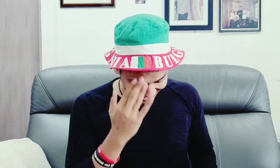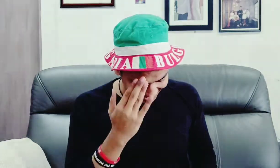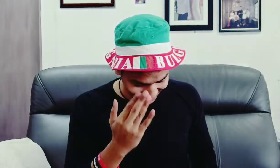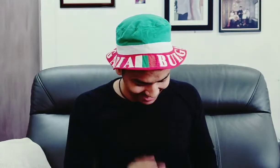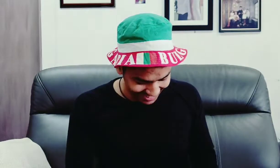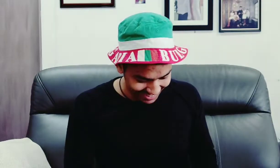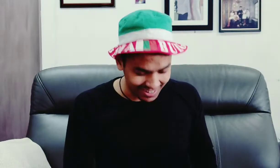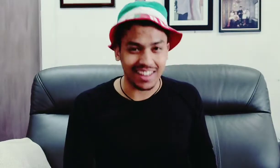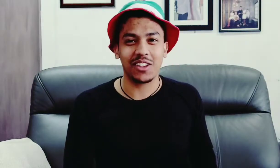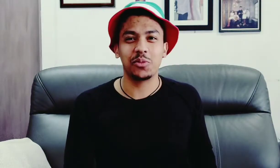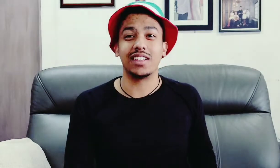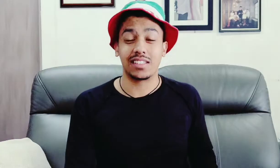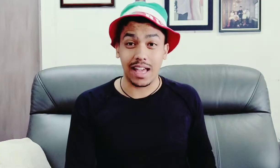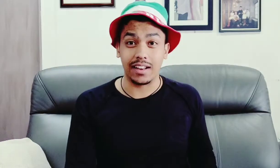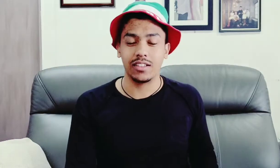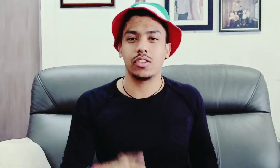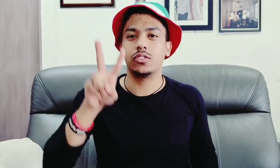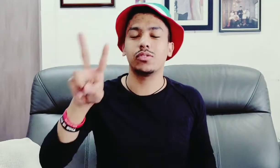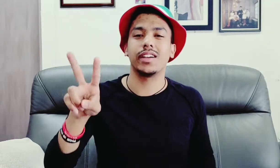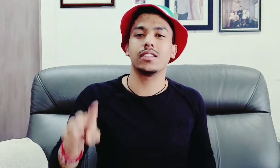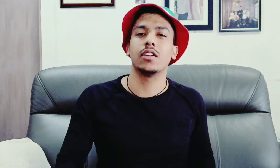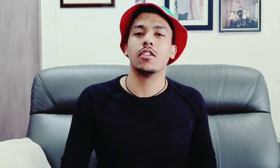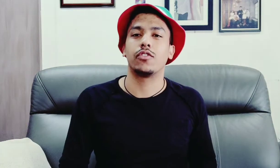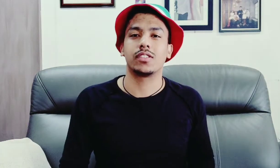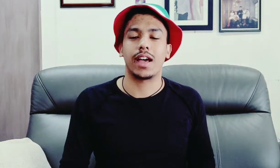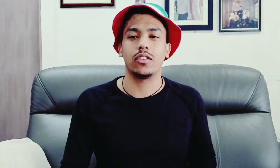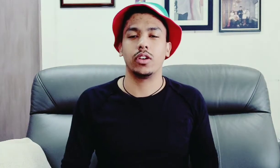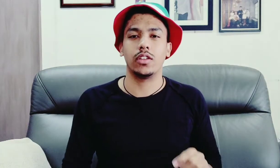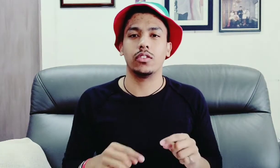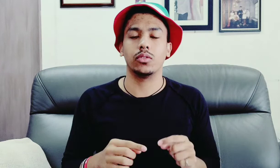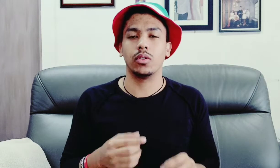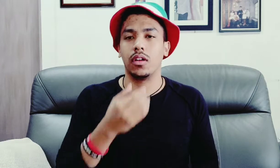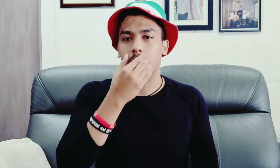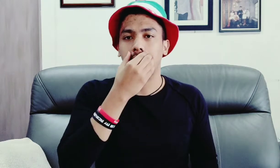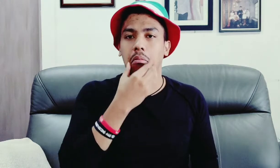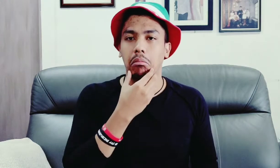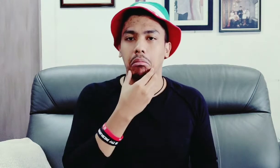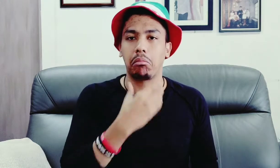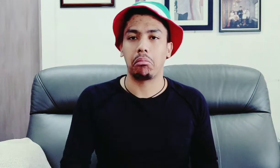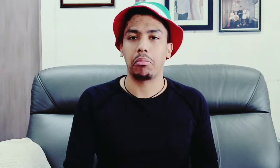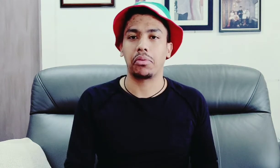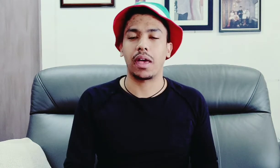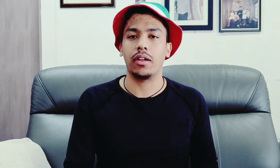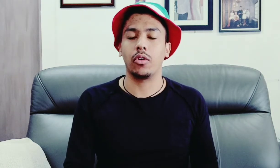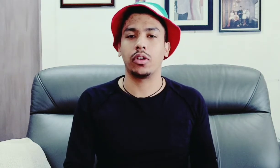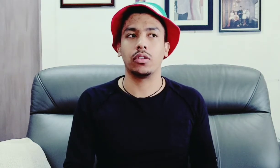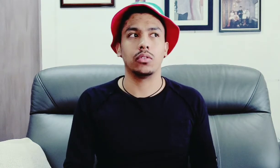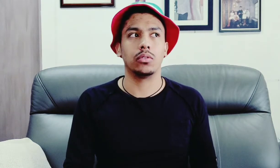do okay next word is sad so there's two signs for sad you can either do sad or you can do